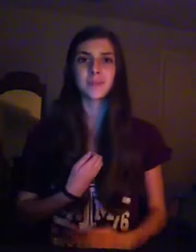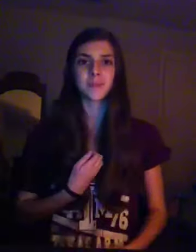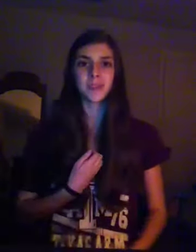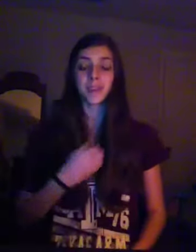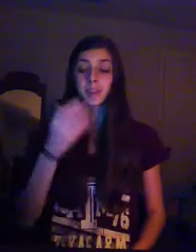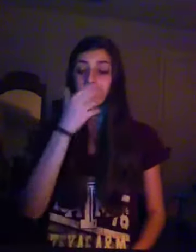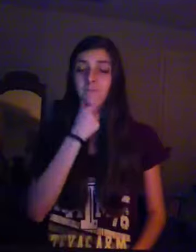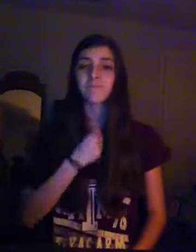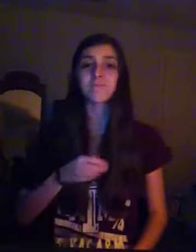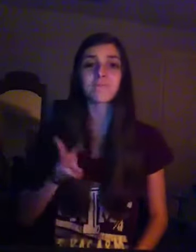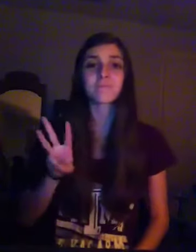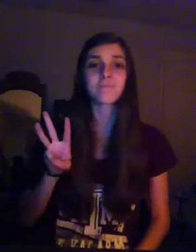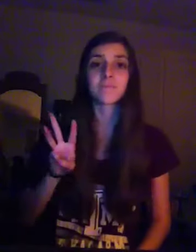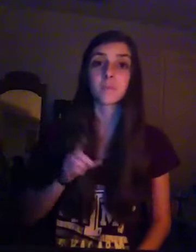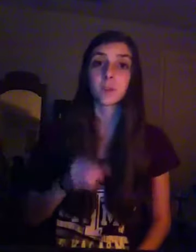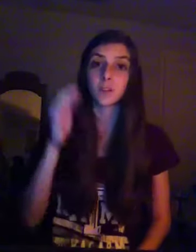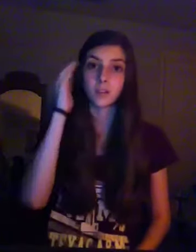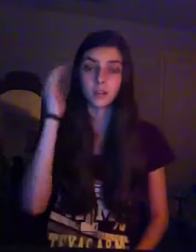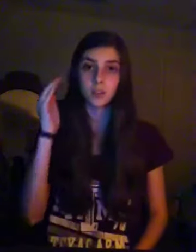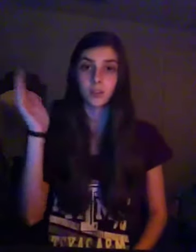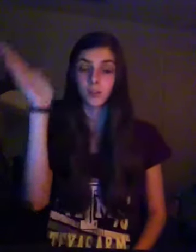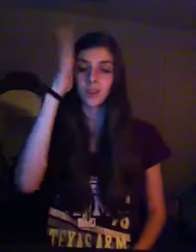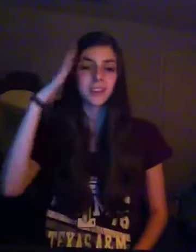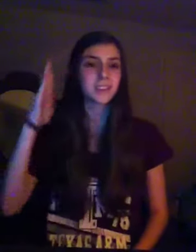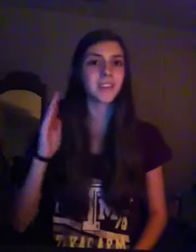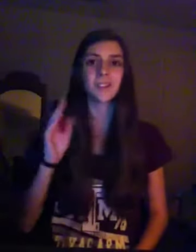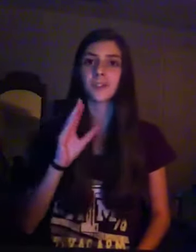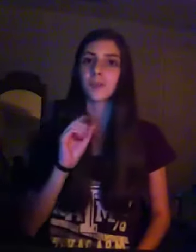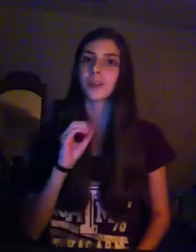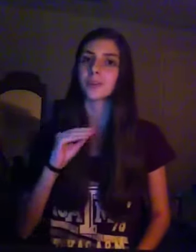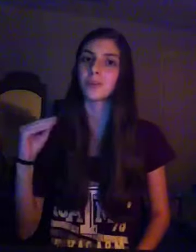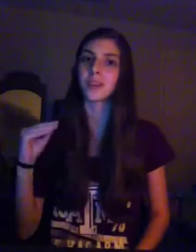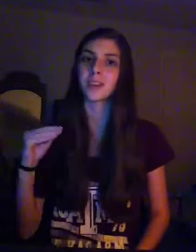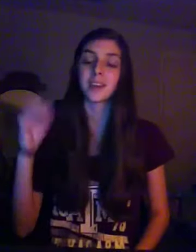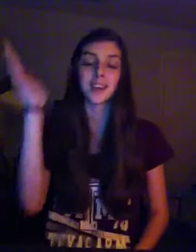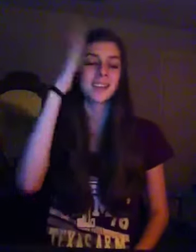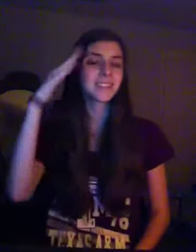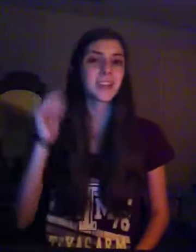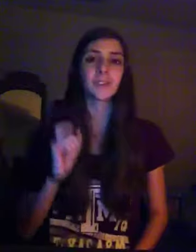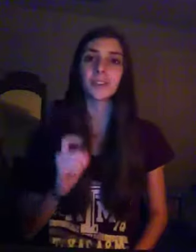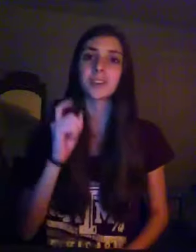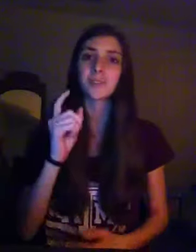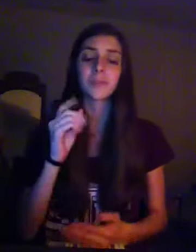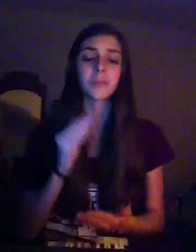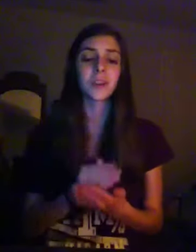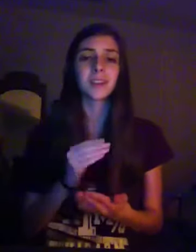me At six years old, didn't know he never walks away He never asks for money,